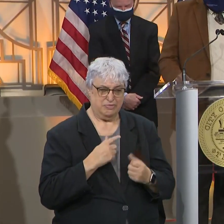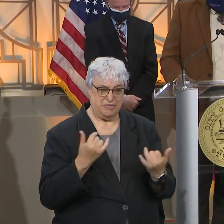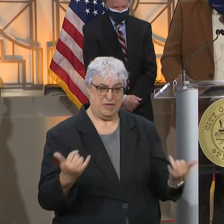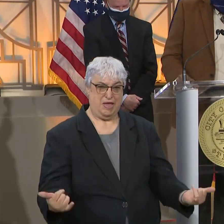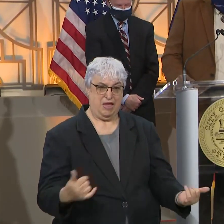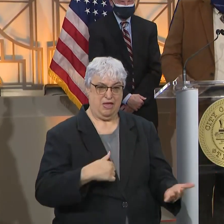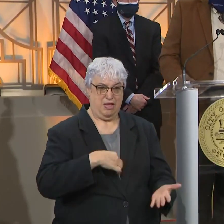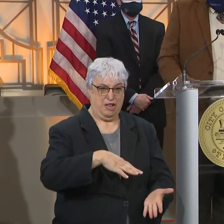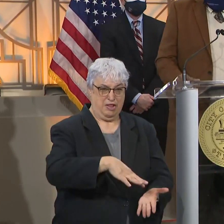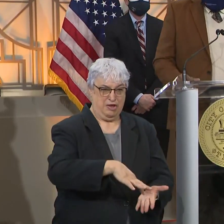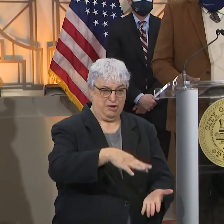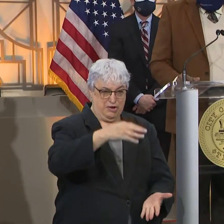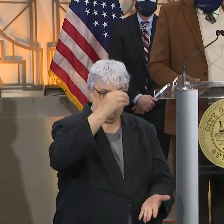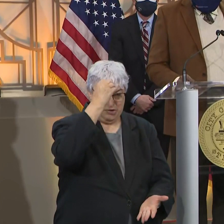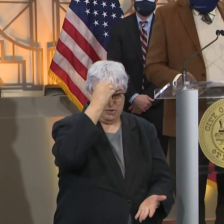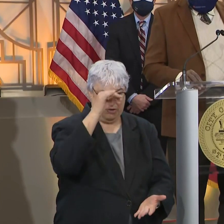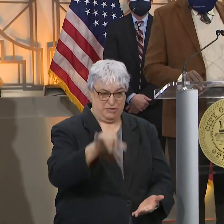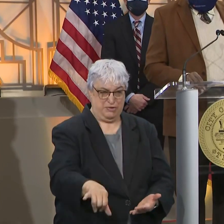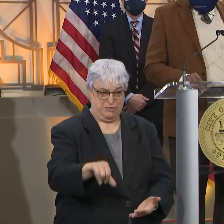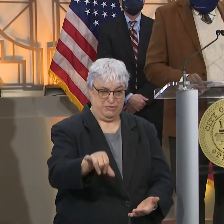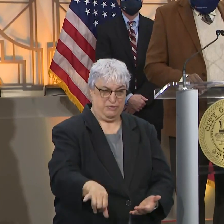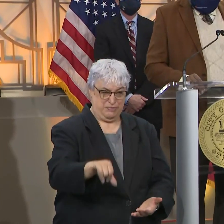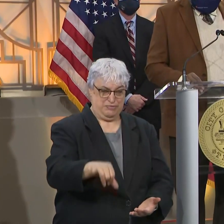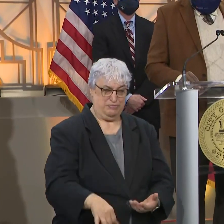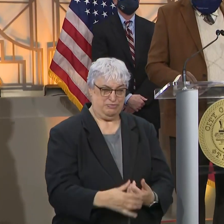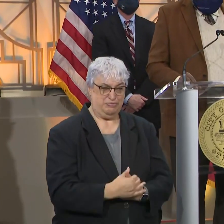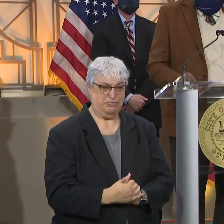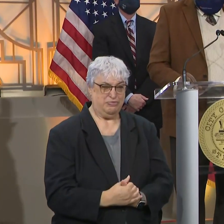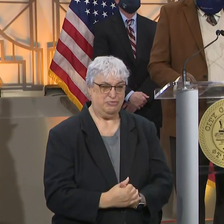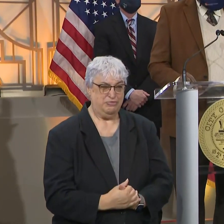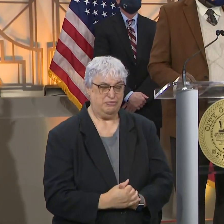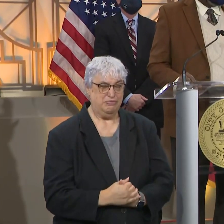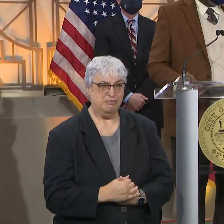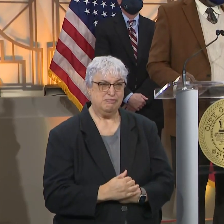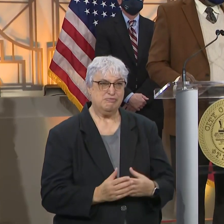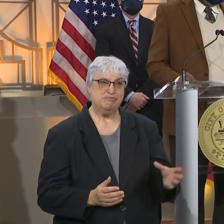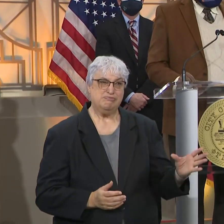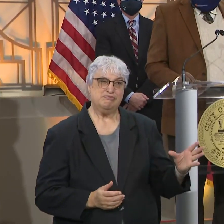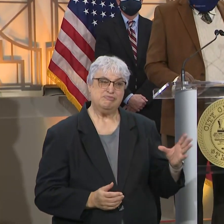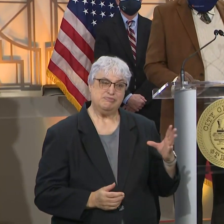at this diaz, but I'm taking those in.